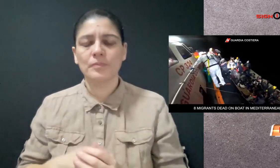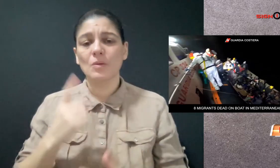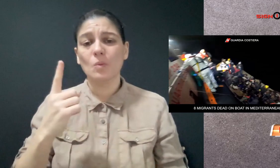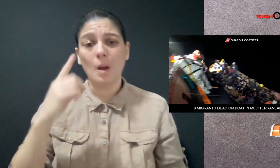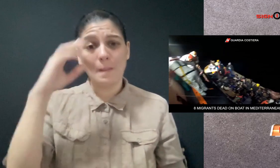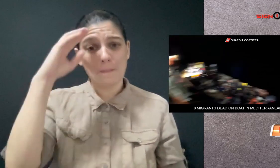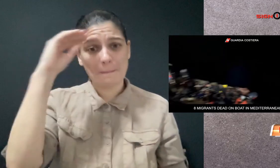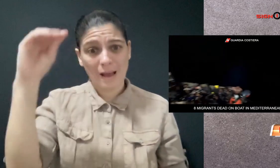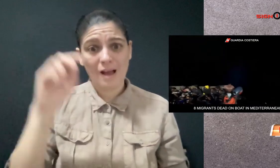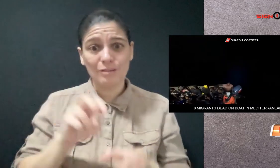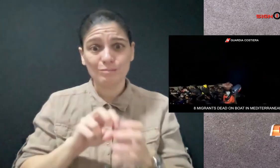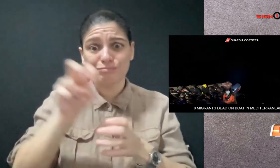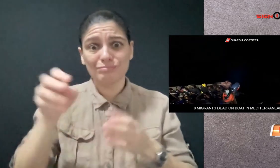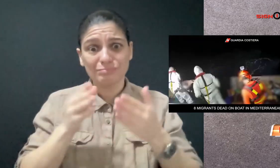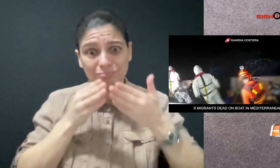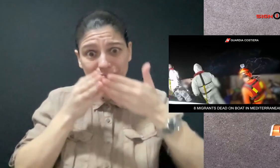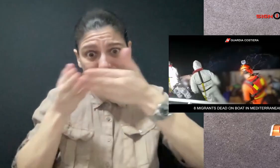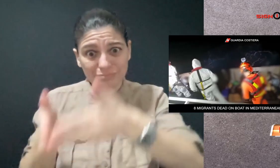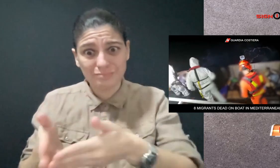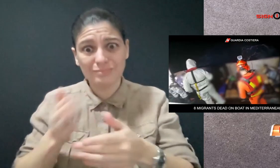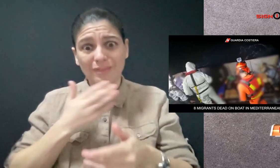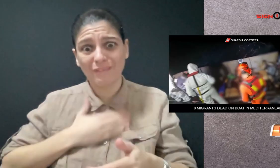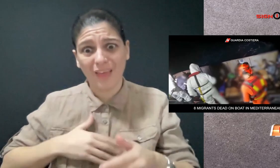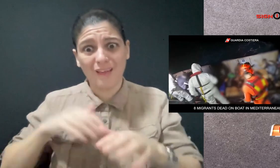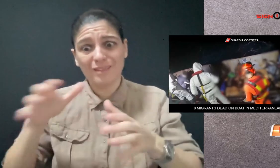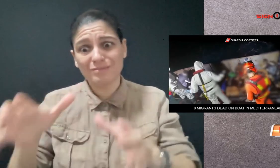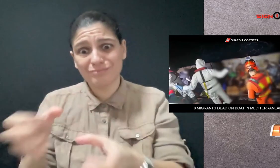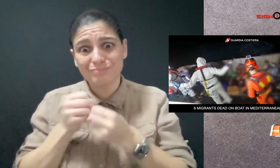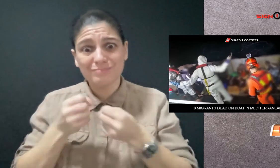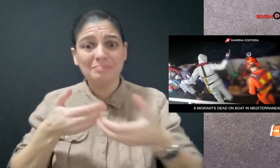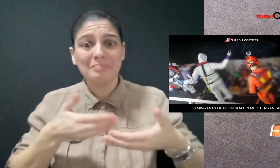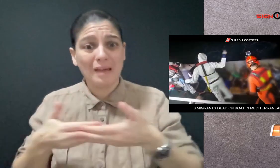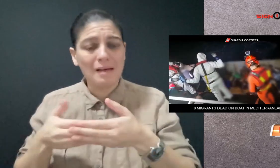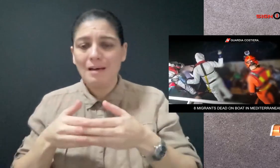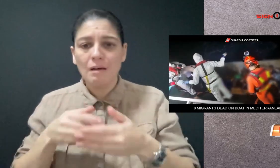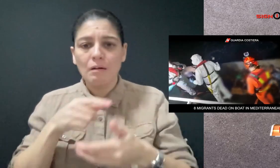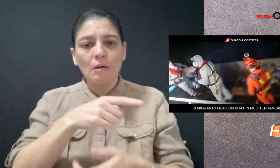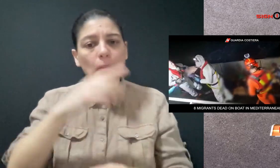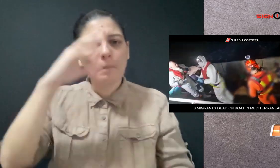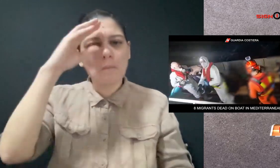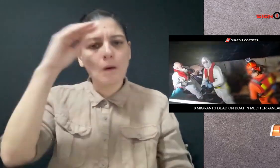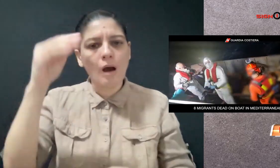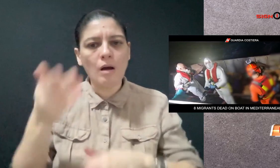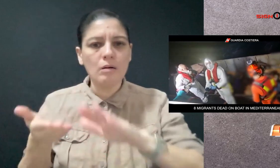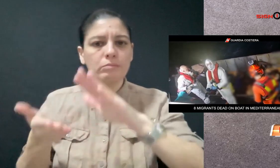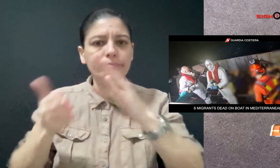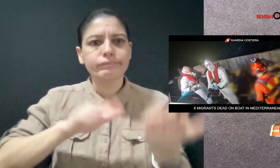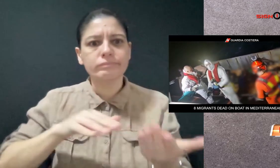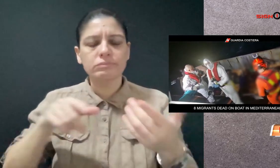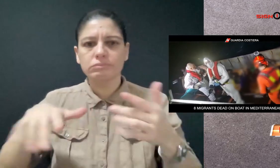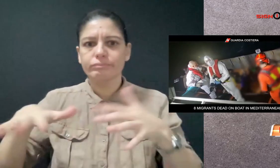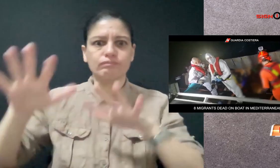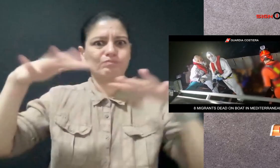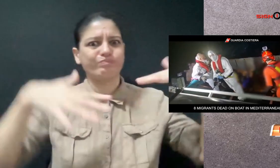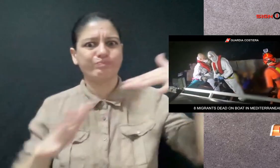A man jumped into the water hoping to find the child, but he reportedly drowned in the waves.